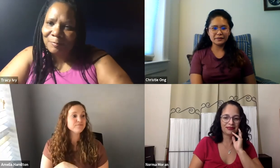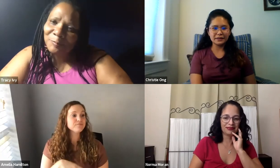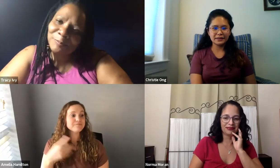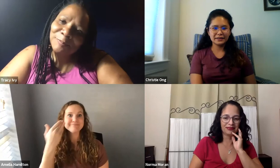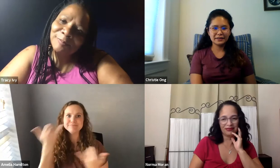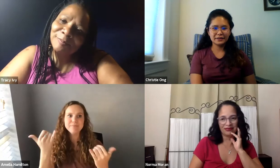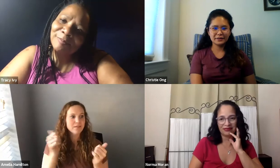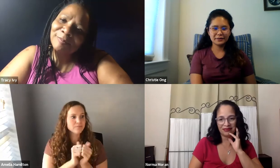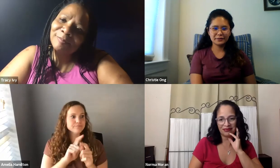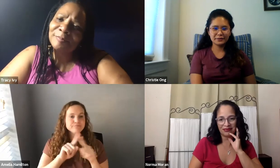There's some good questions here.